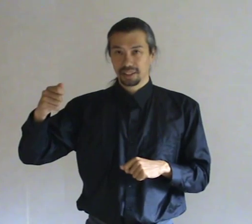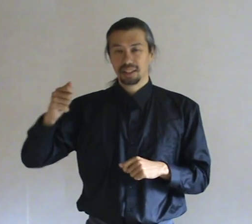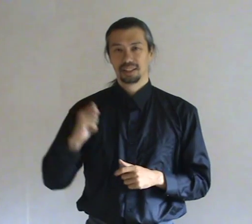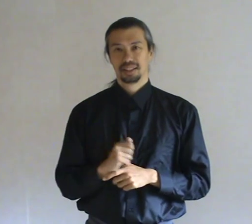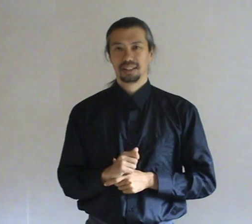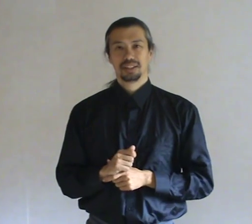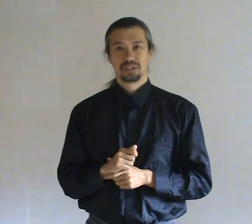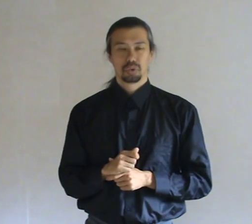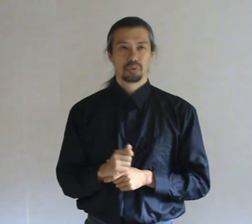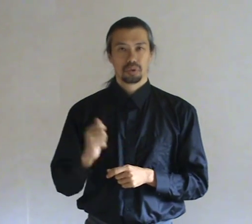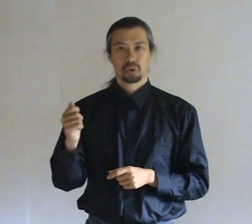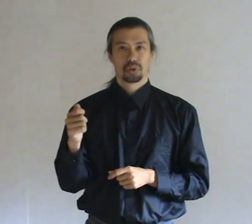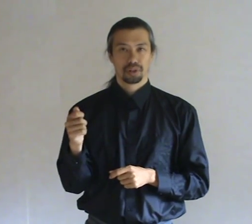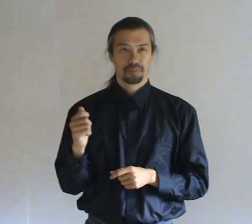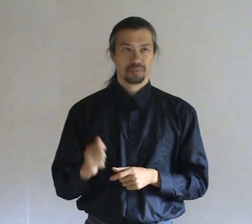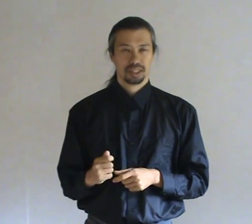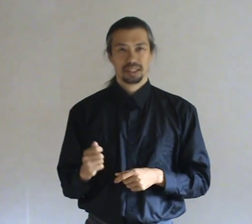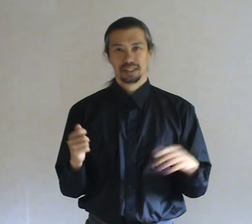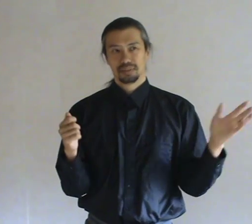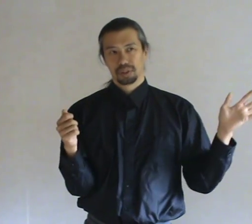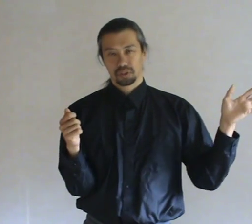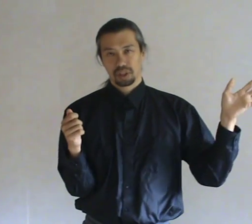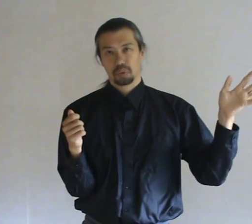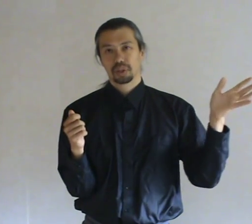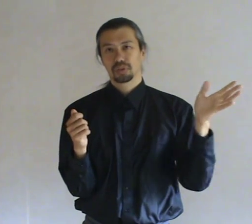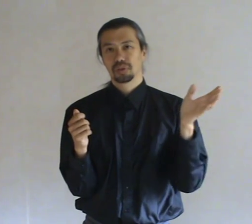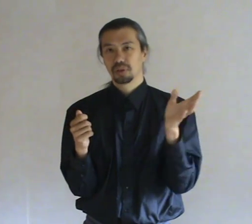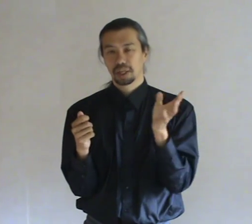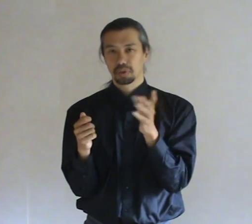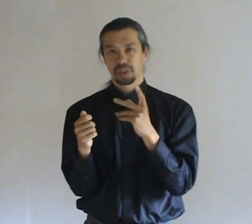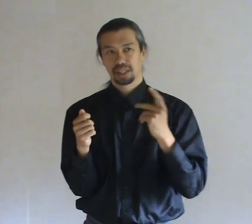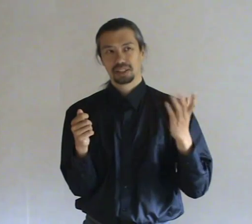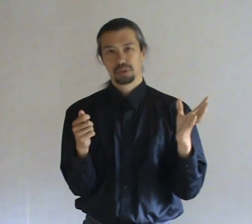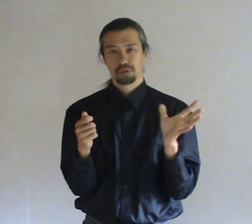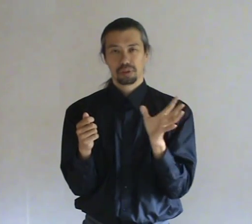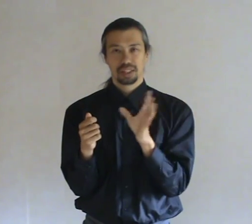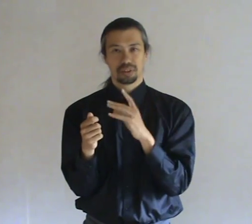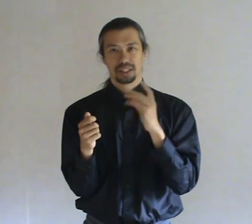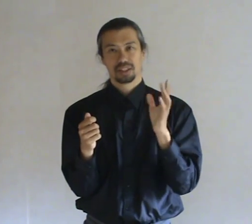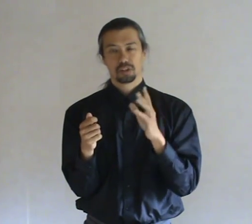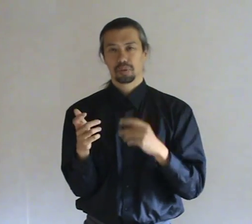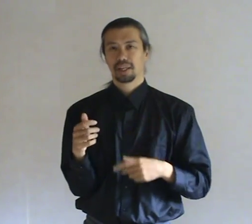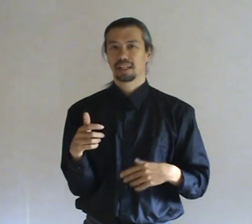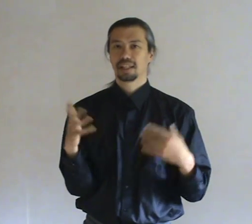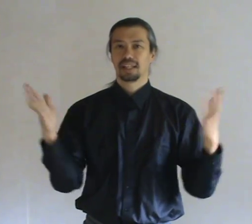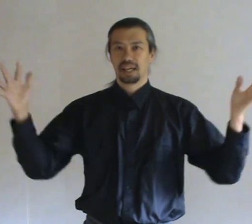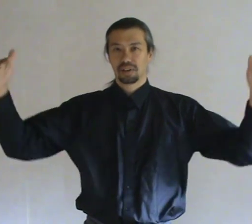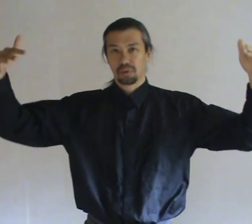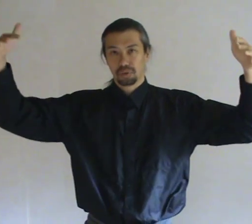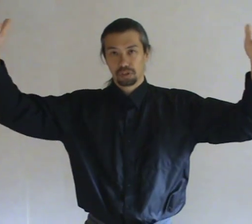to lure them. Because they will want to come to the energy to feed on it. And this way I can gather all the